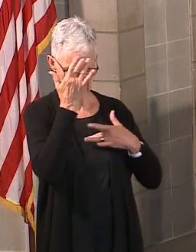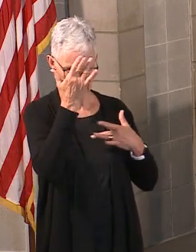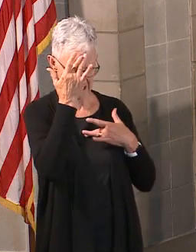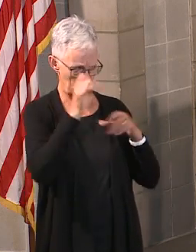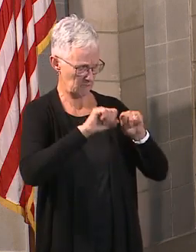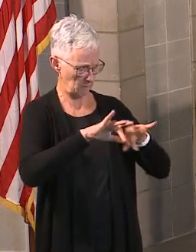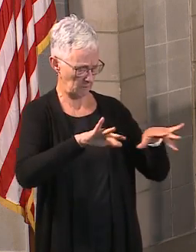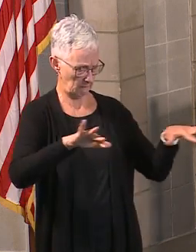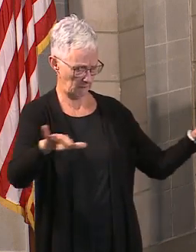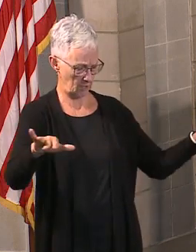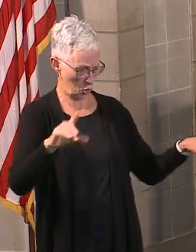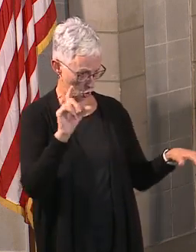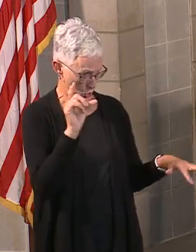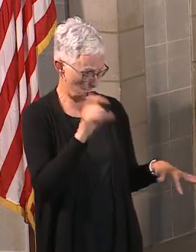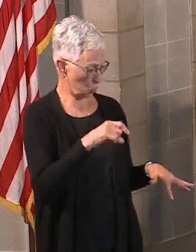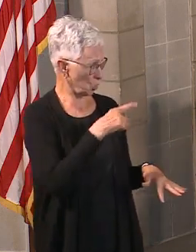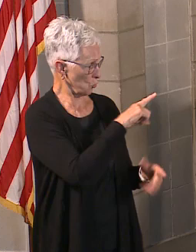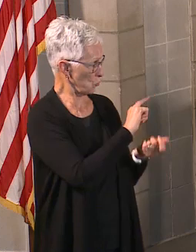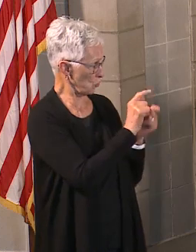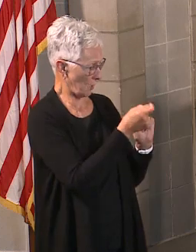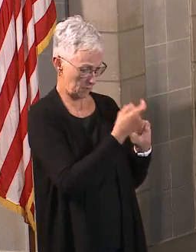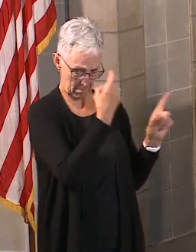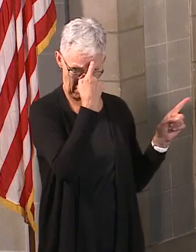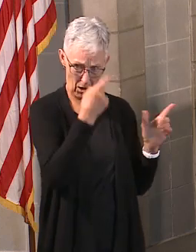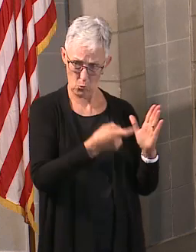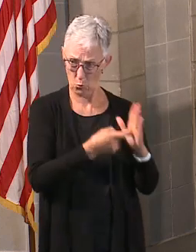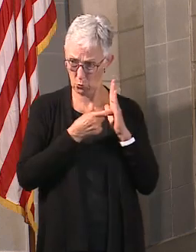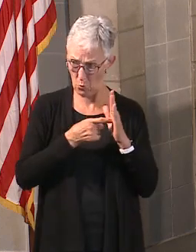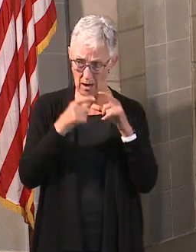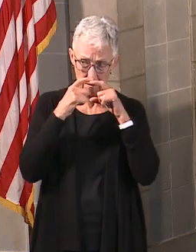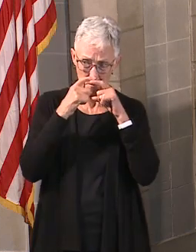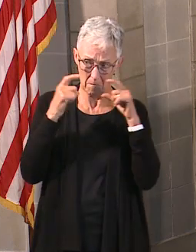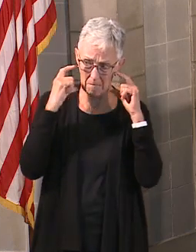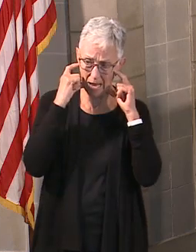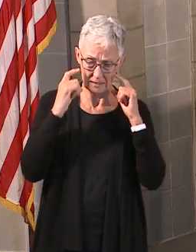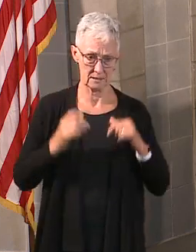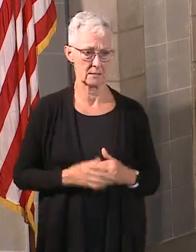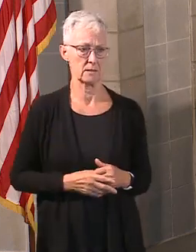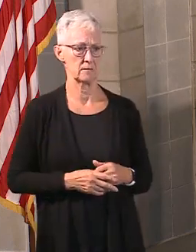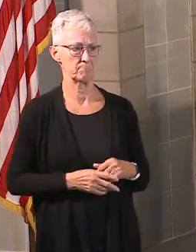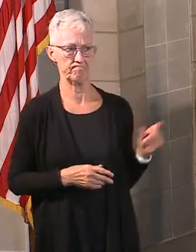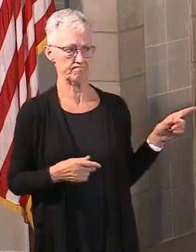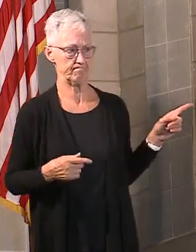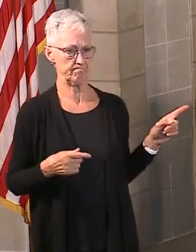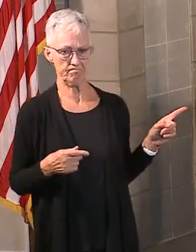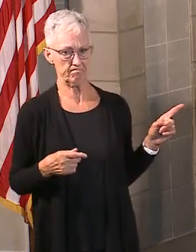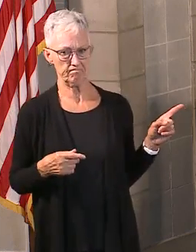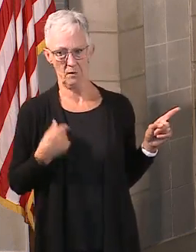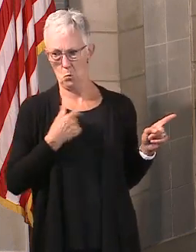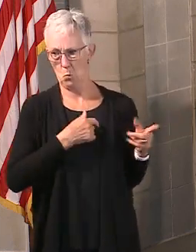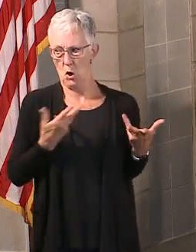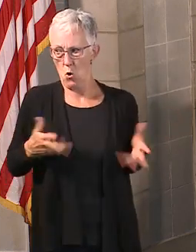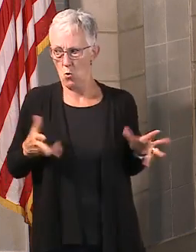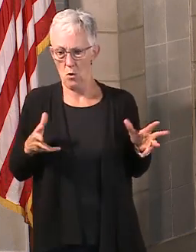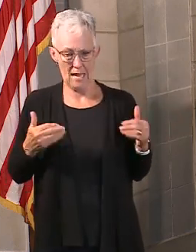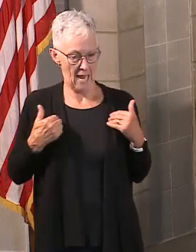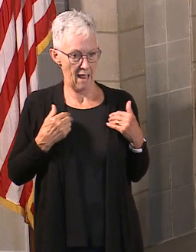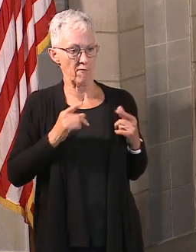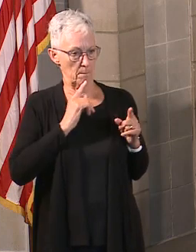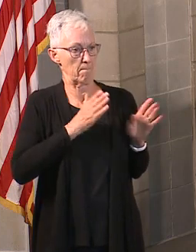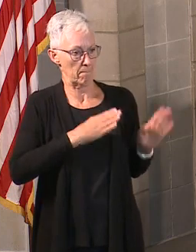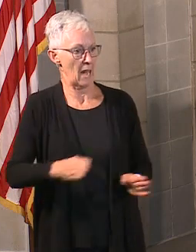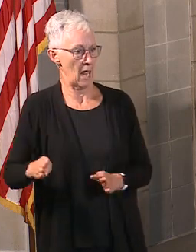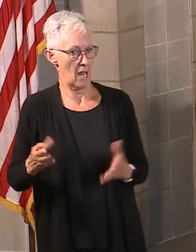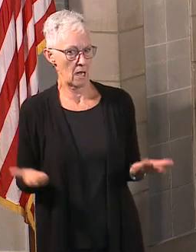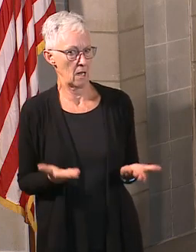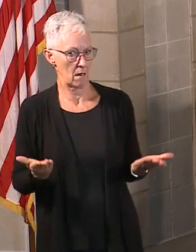mind and require masks in public? Again, we've always put together a plan here in Nebraska that's right for Nebraska. And we've asked Nebraskans to do